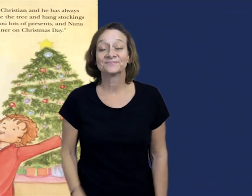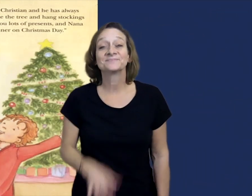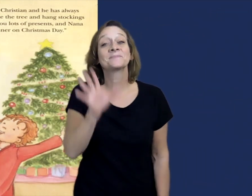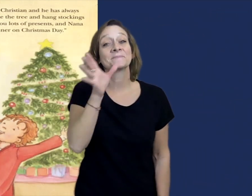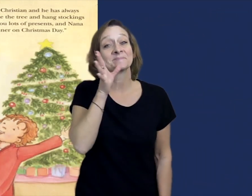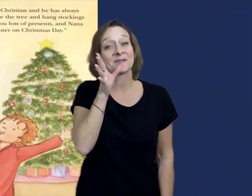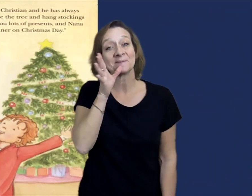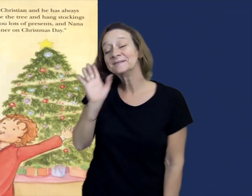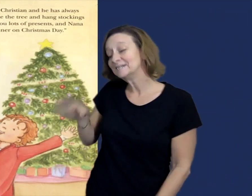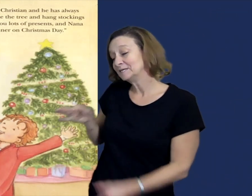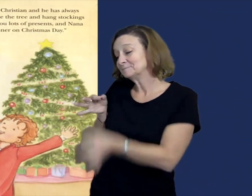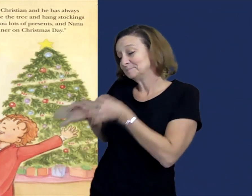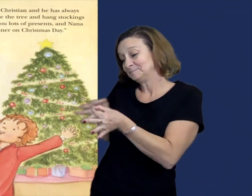Then she explained.